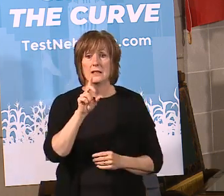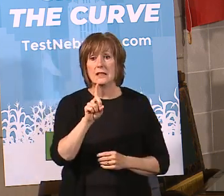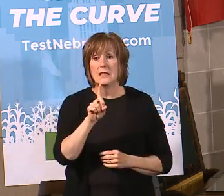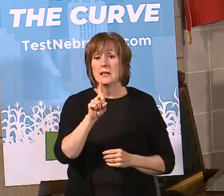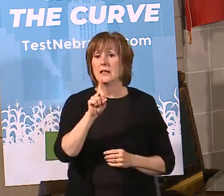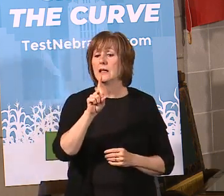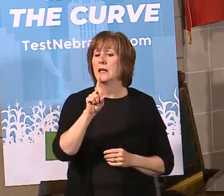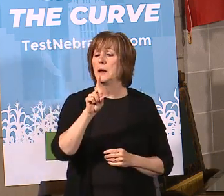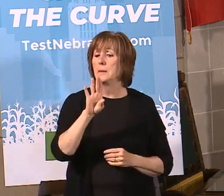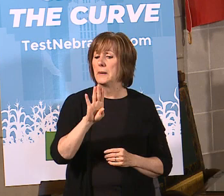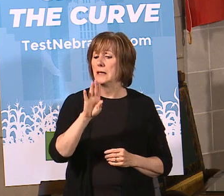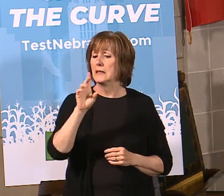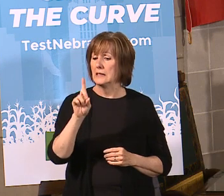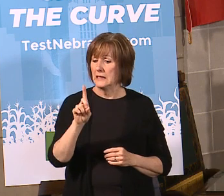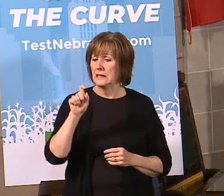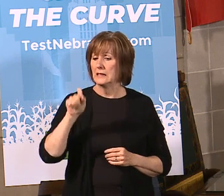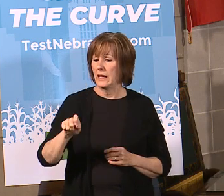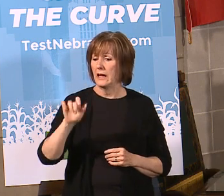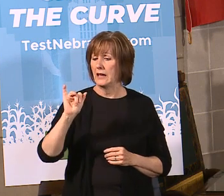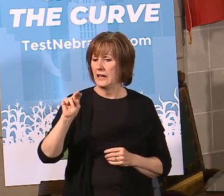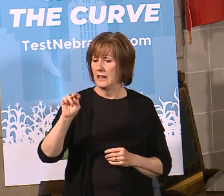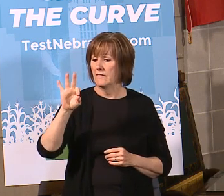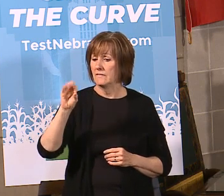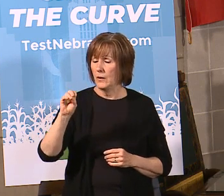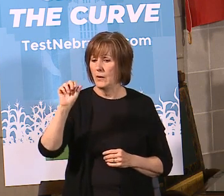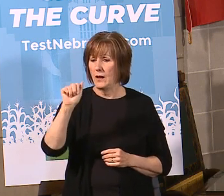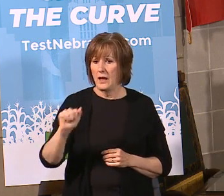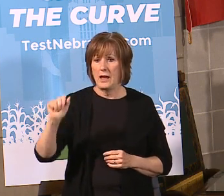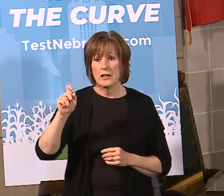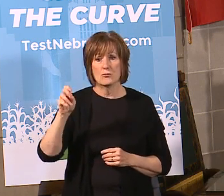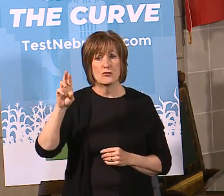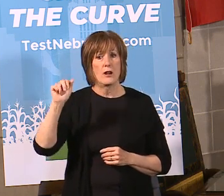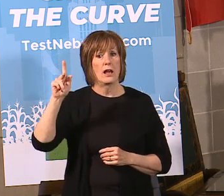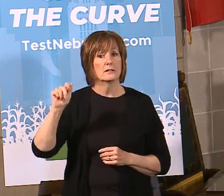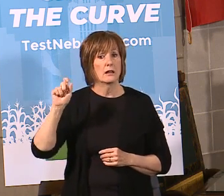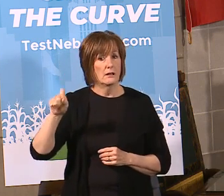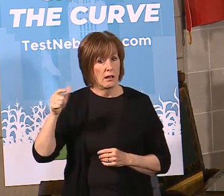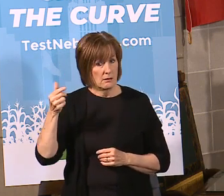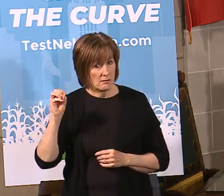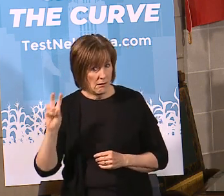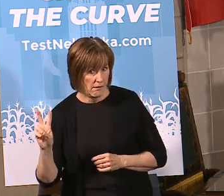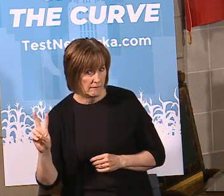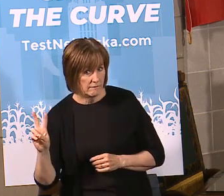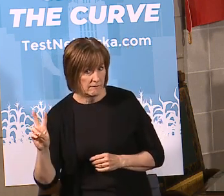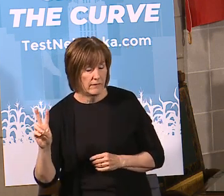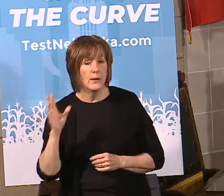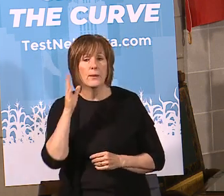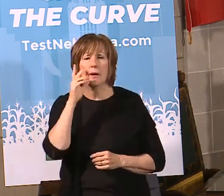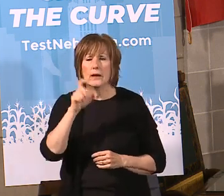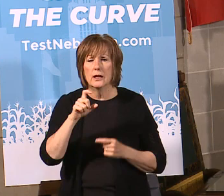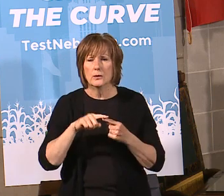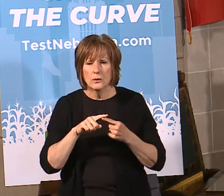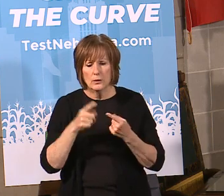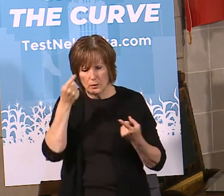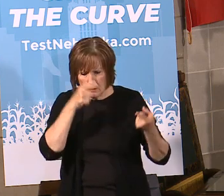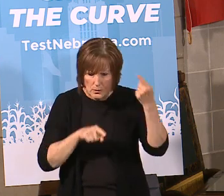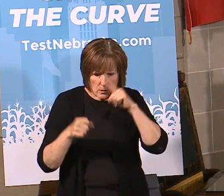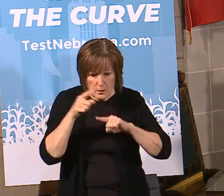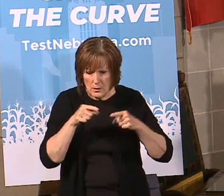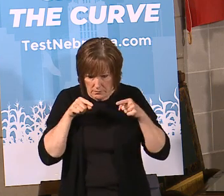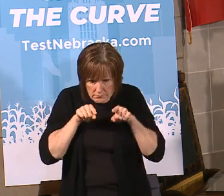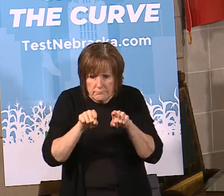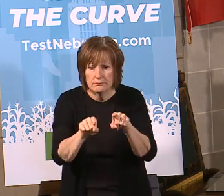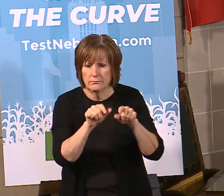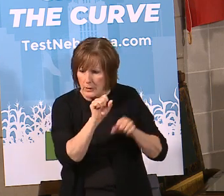.info.nebraska.gov. We will need to coordinate and align all of our